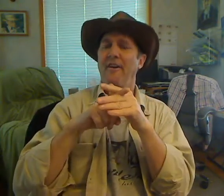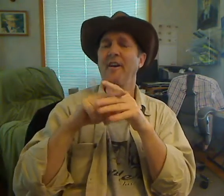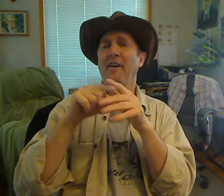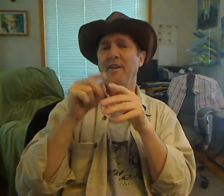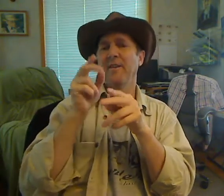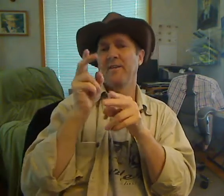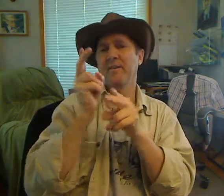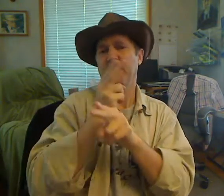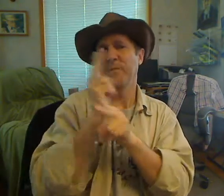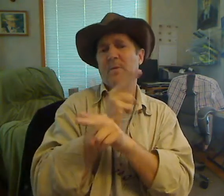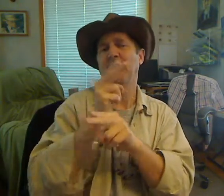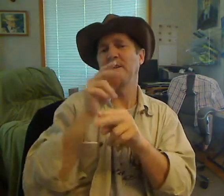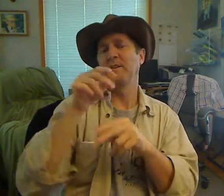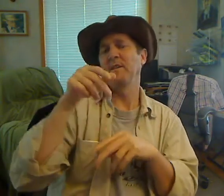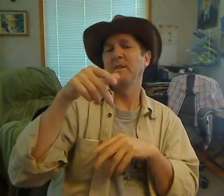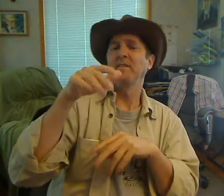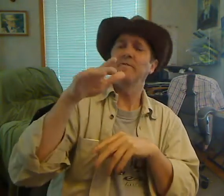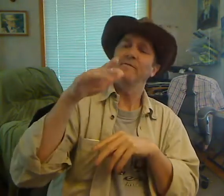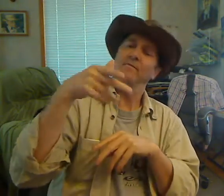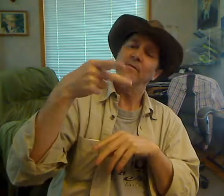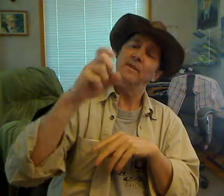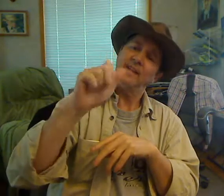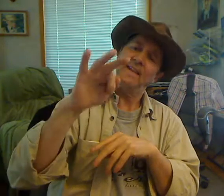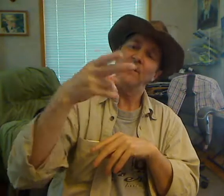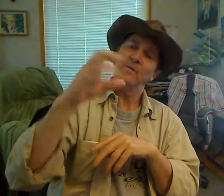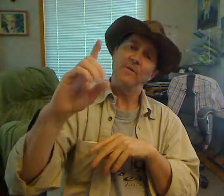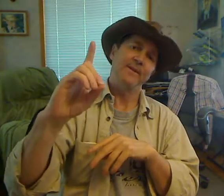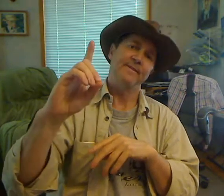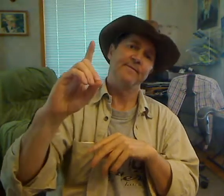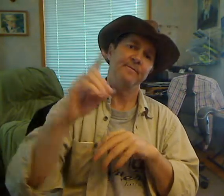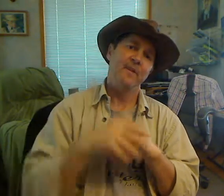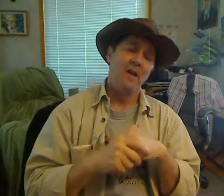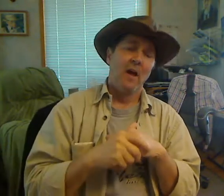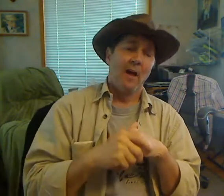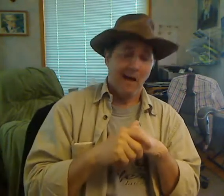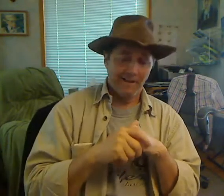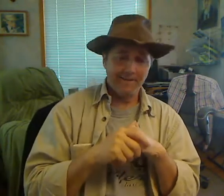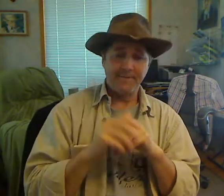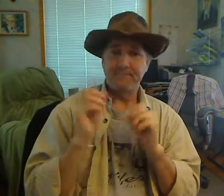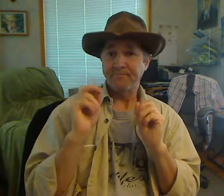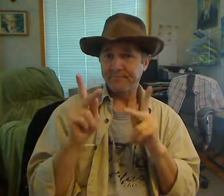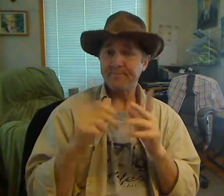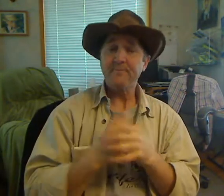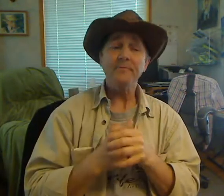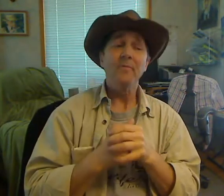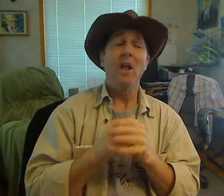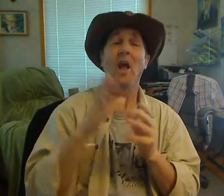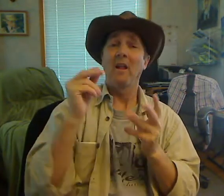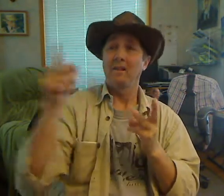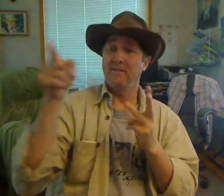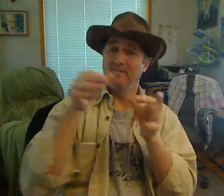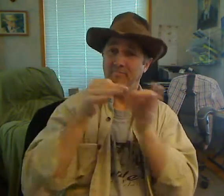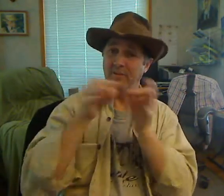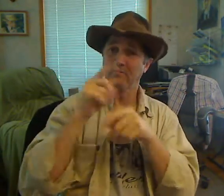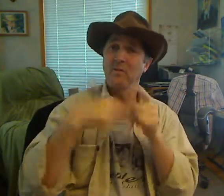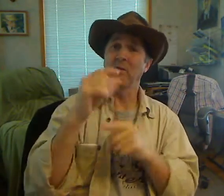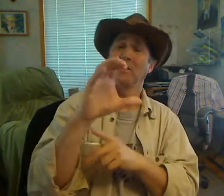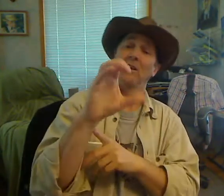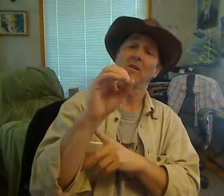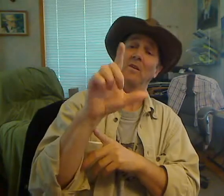campaign will be held, and that could take several months. Only to face terrible corruption charges, all of which he